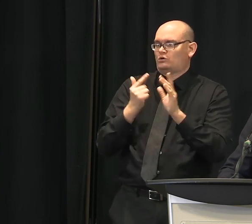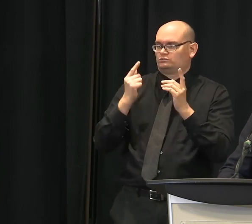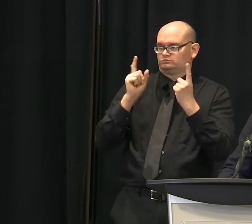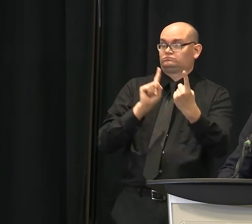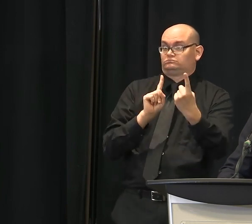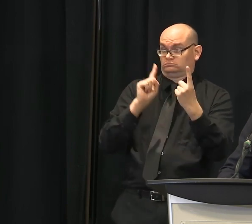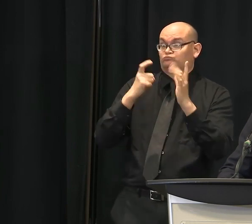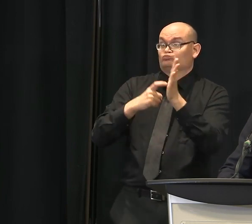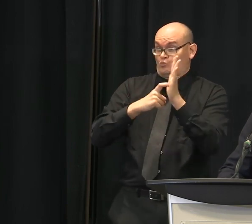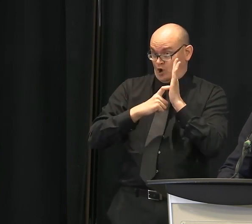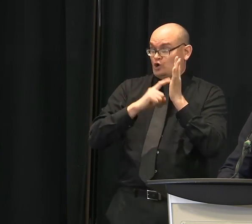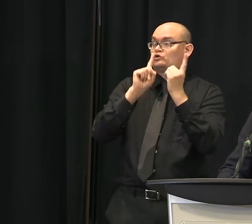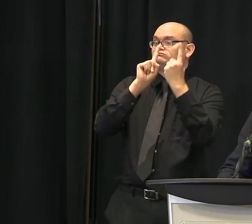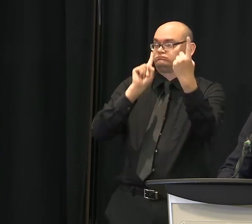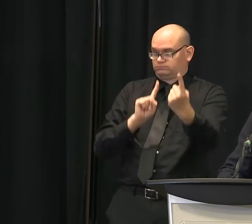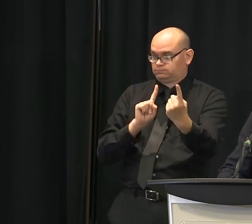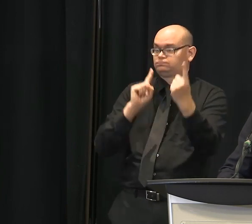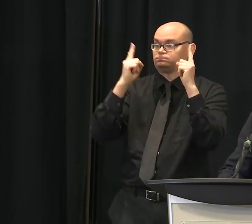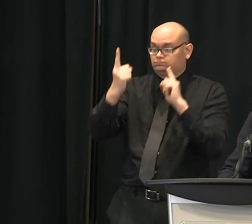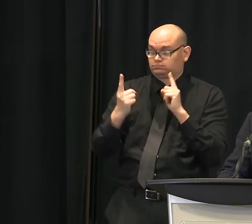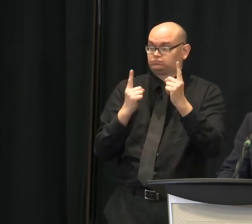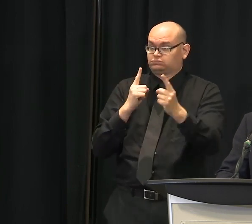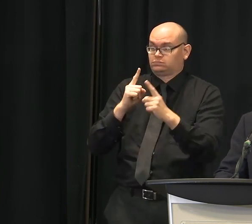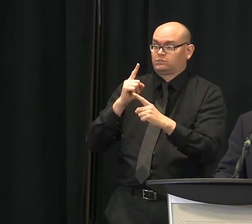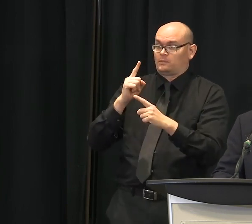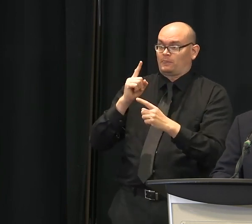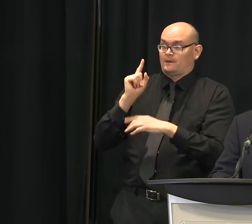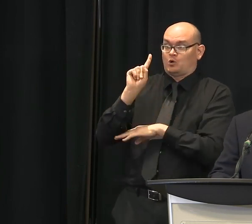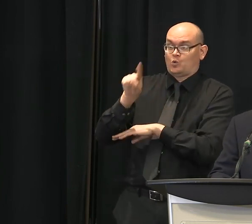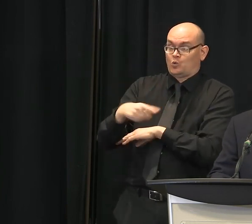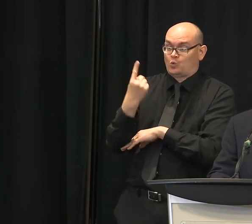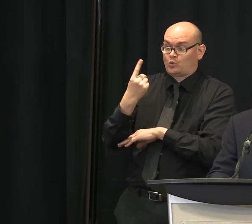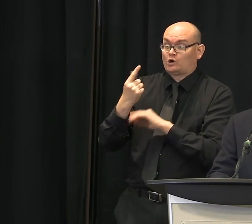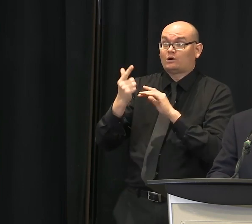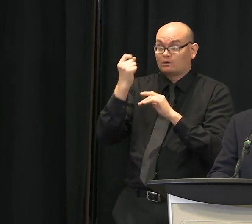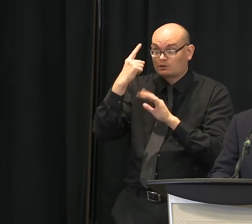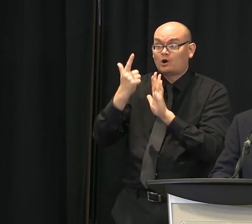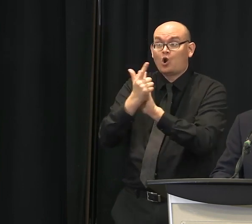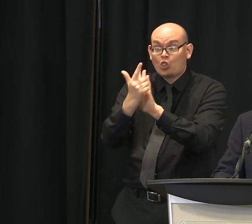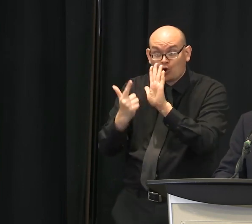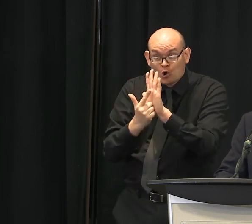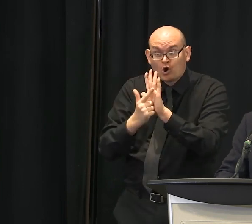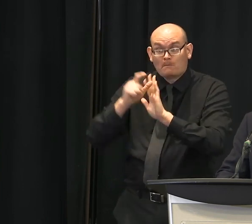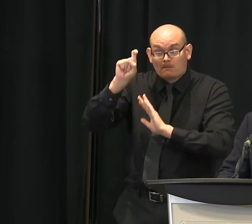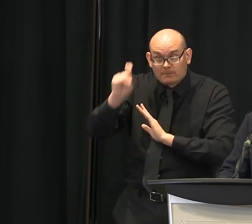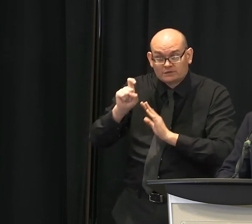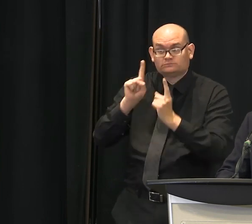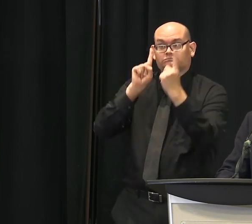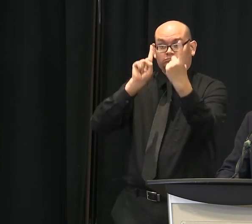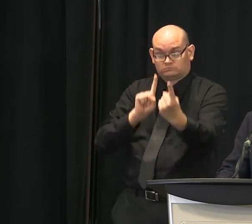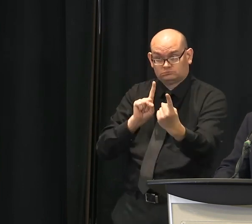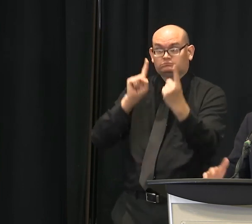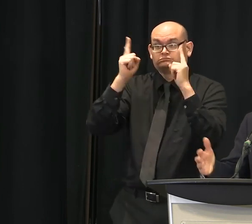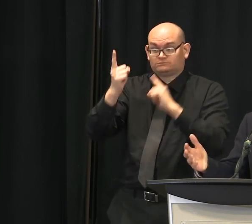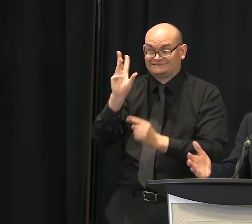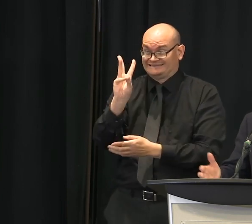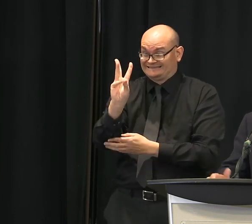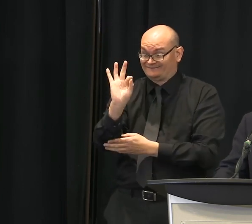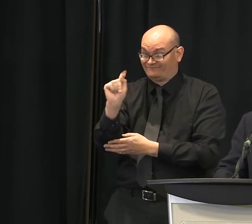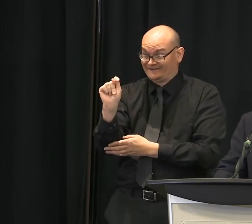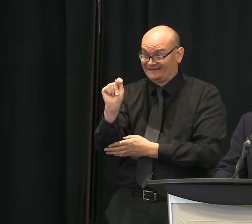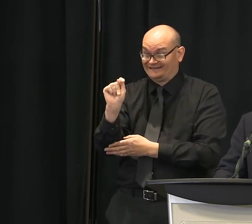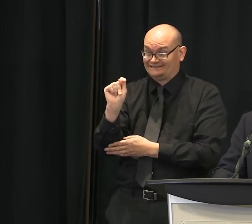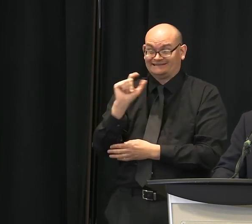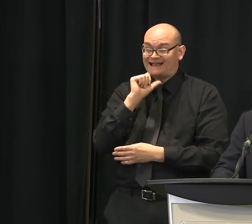good advice, it is the law. So it gives us some extra authority to go into stores and shops and other places and remind